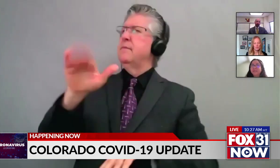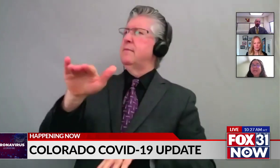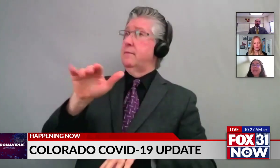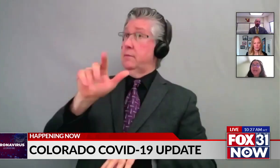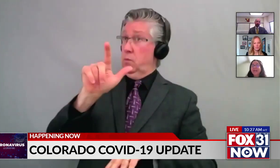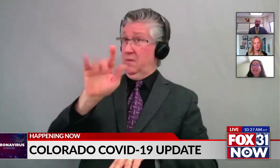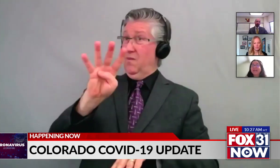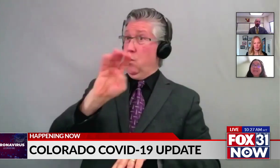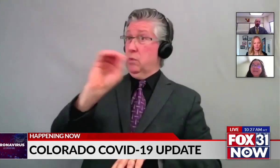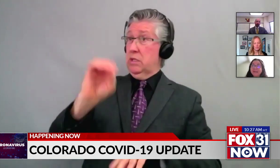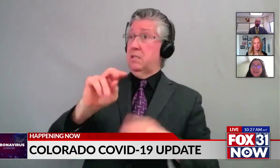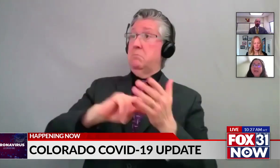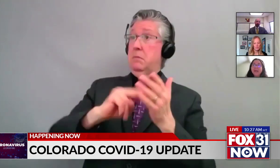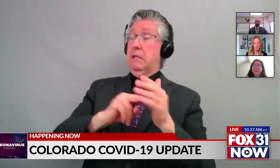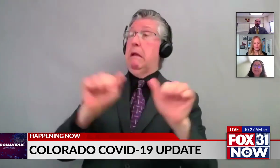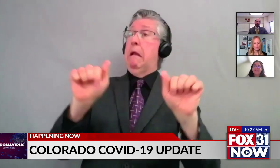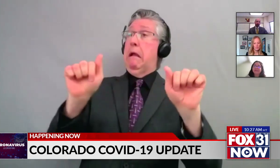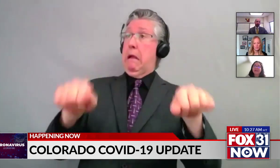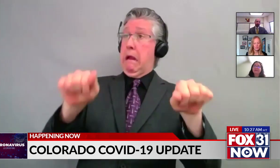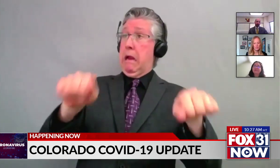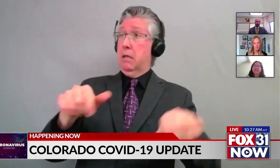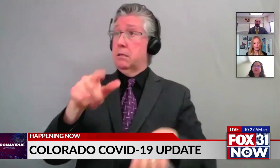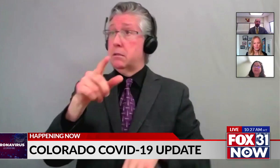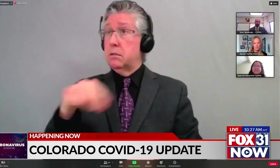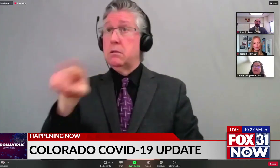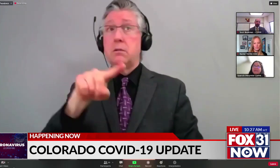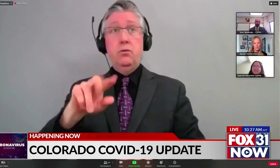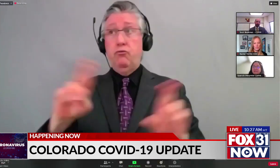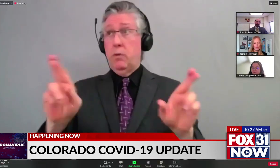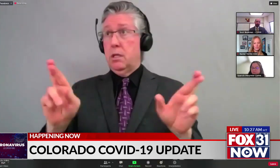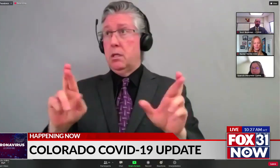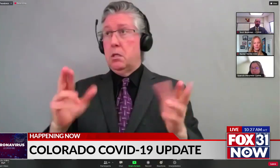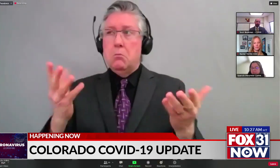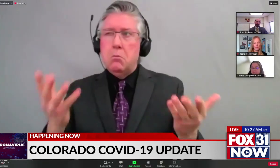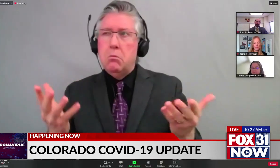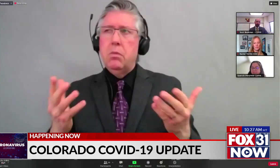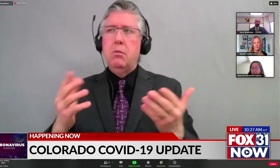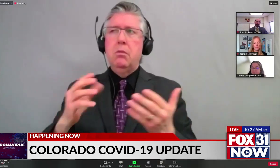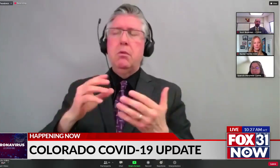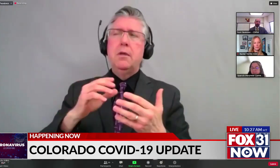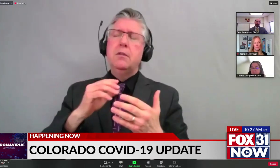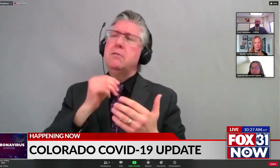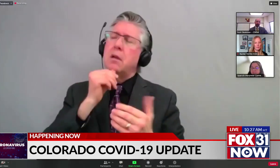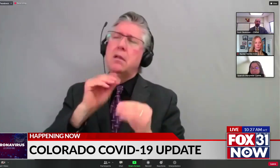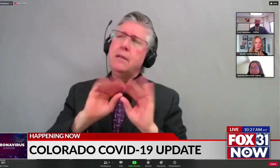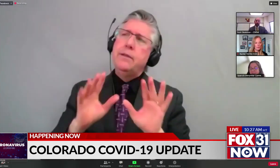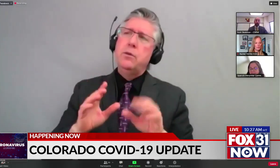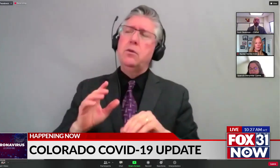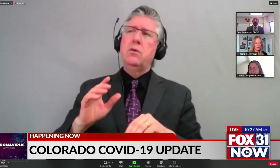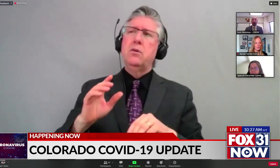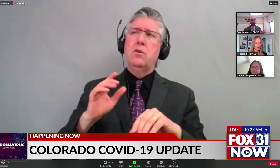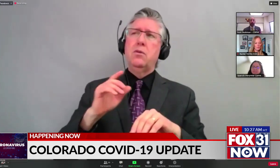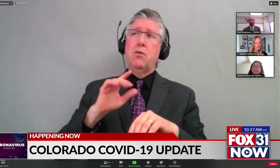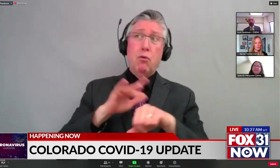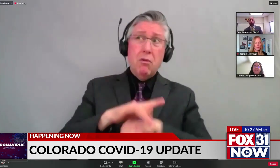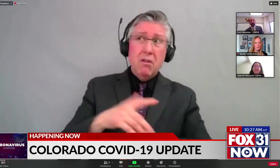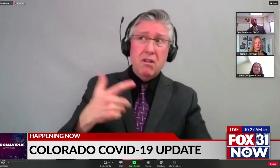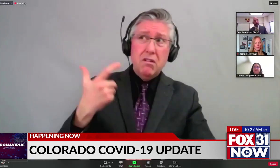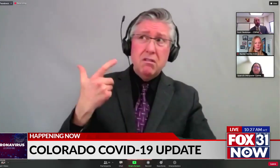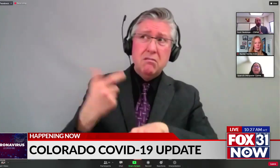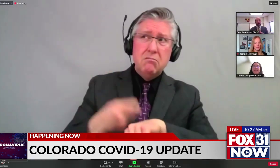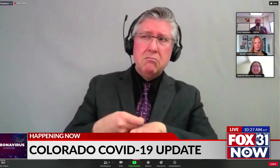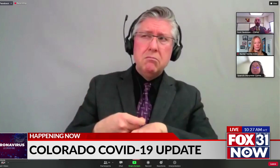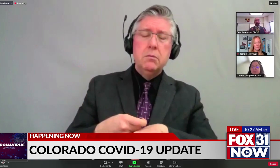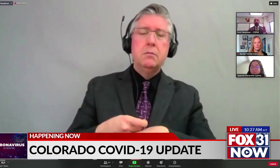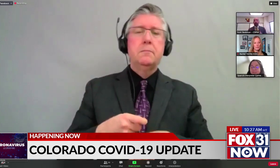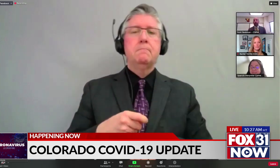receive a booster? Maybe they got fully vaccinated later on in the game. Just wanted to get some clarification on that. Thanks. Those are people